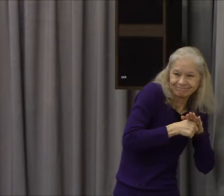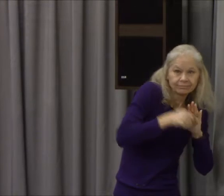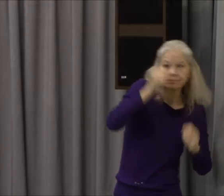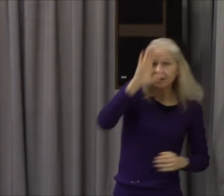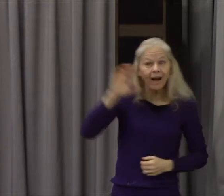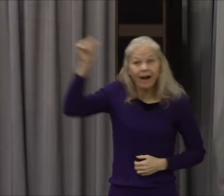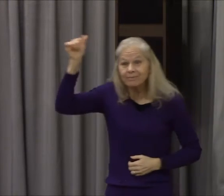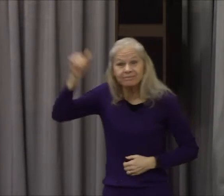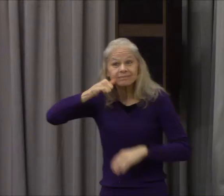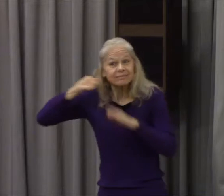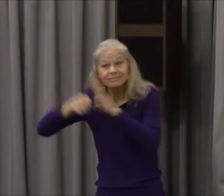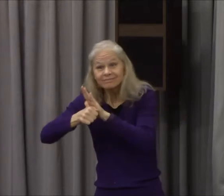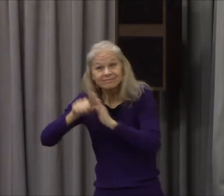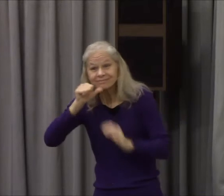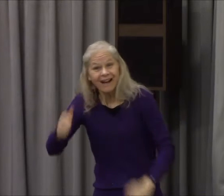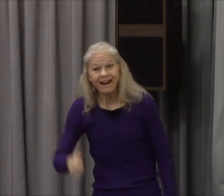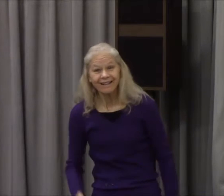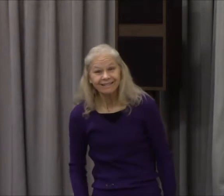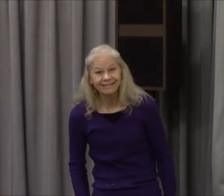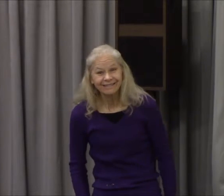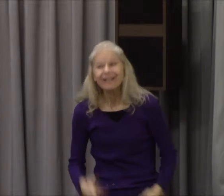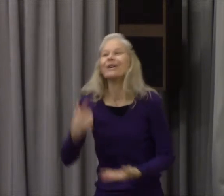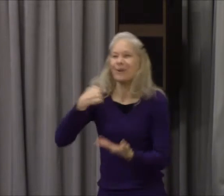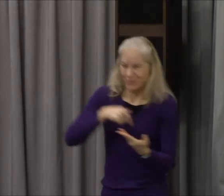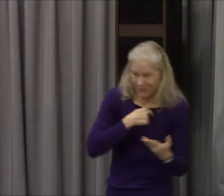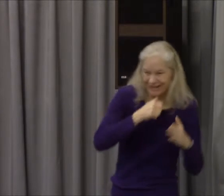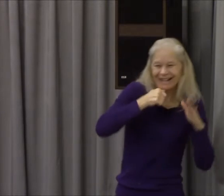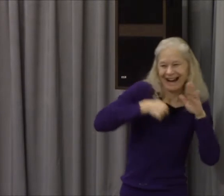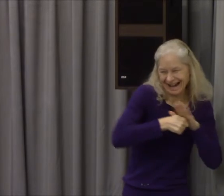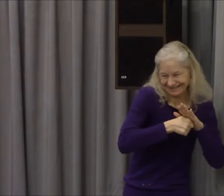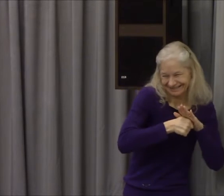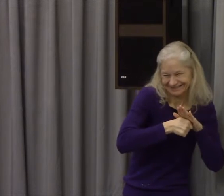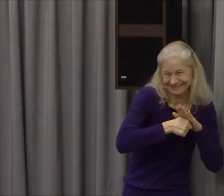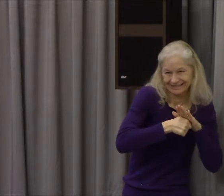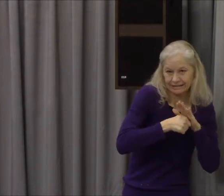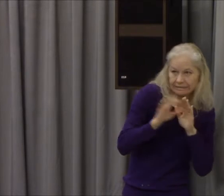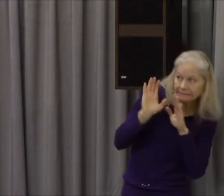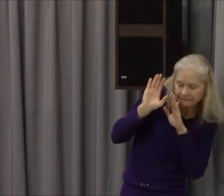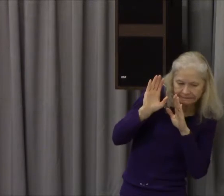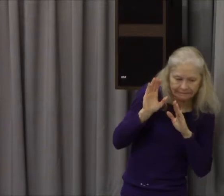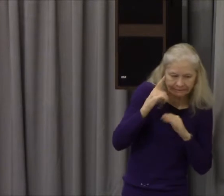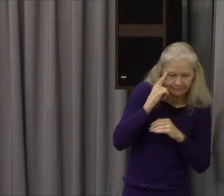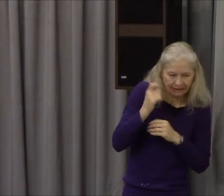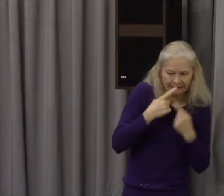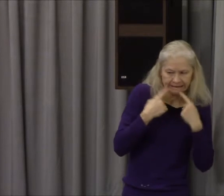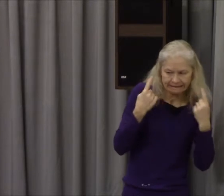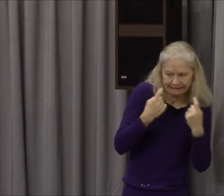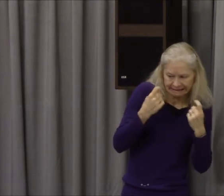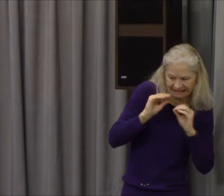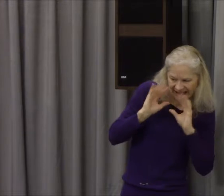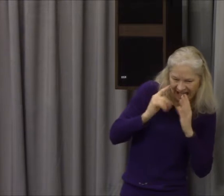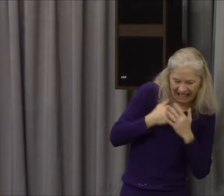they went and hid themselves and the Lord God called to Adam and said unto him where art thou